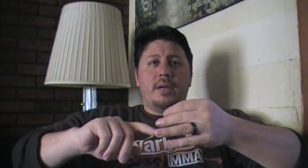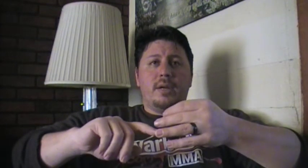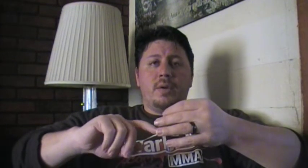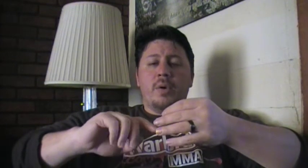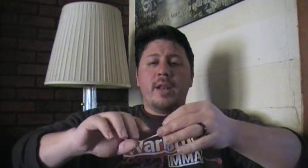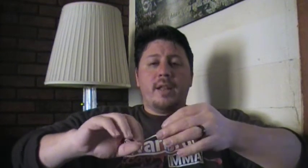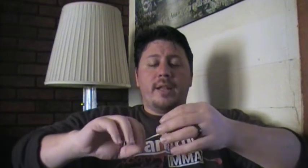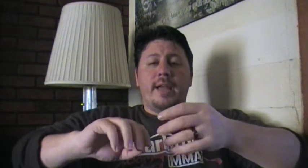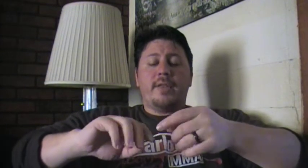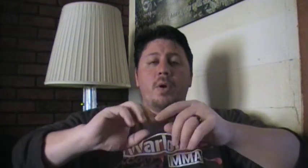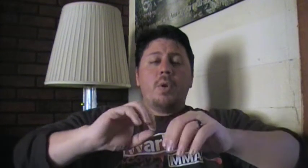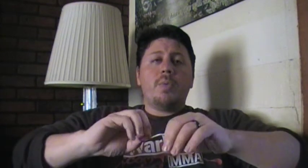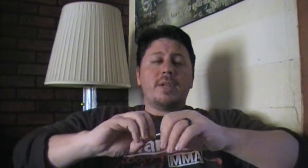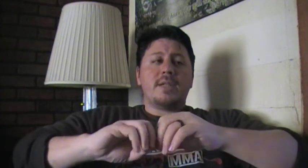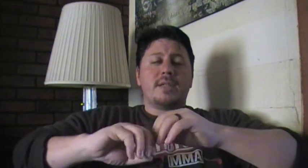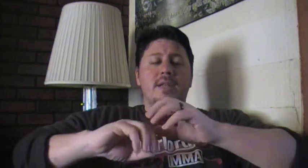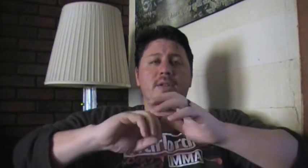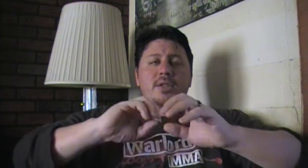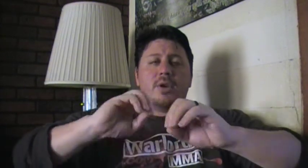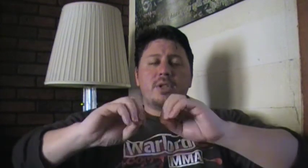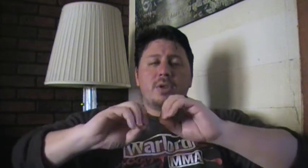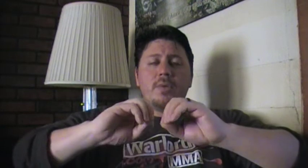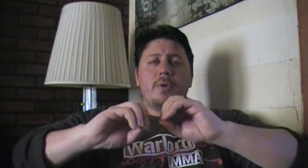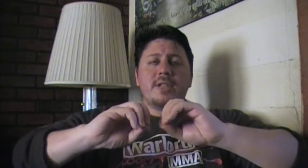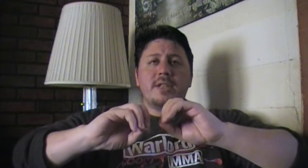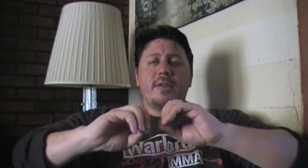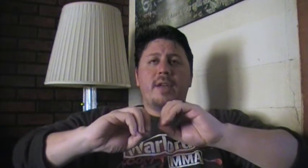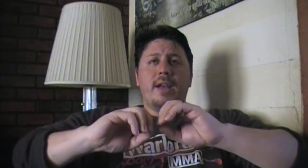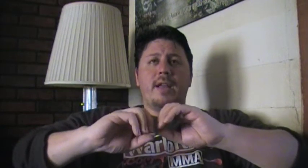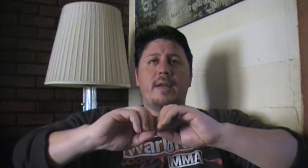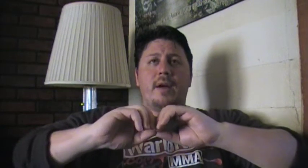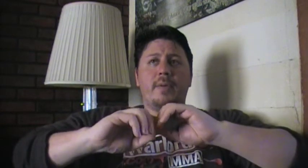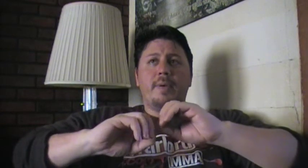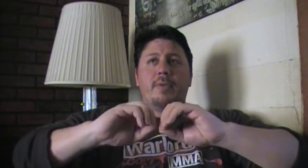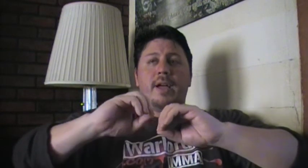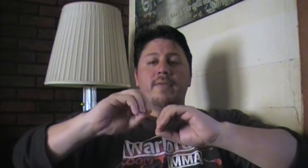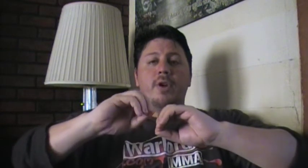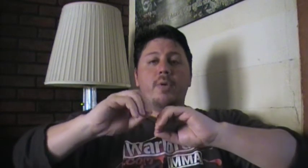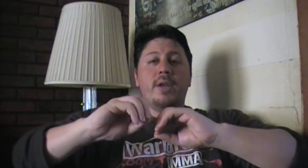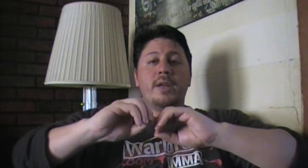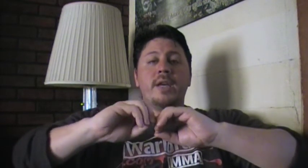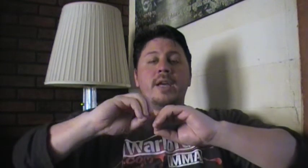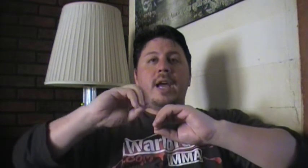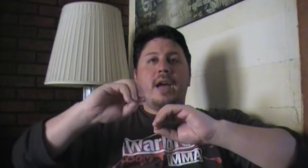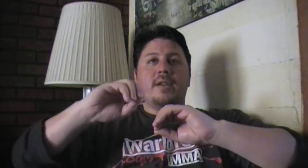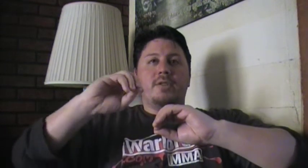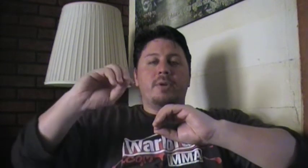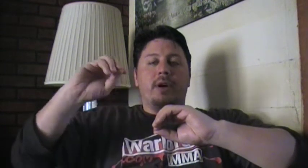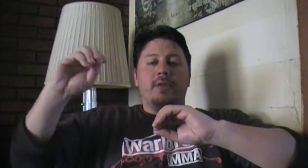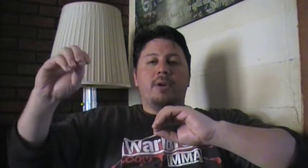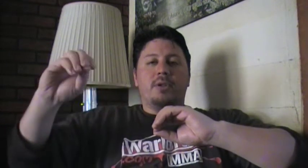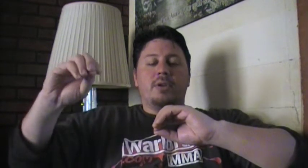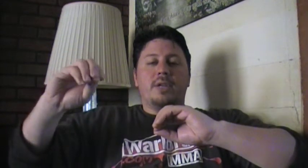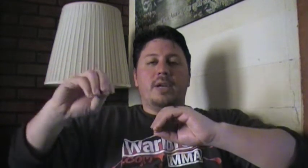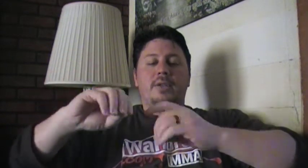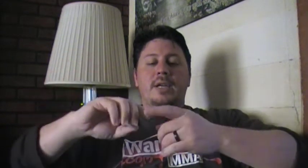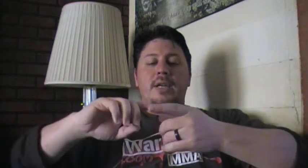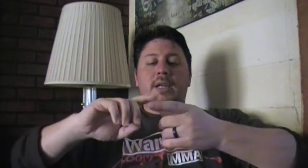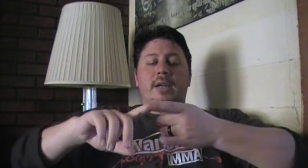Or anything like that. The only one that, there's certain ones in there that other people have noted as doing other martial arts styles. Like